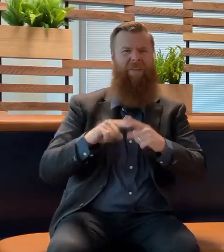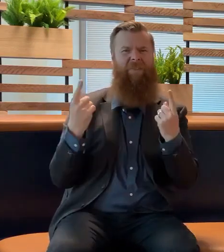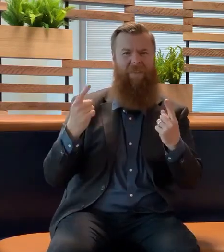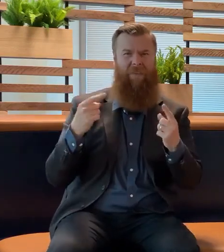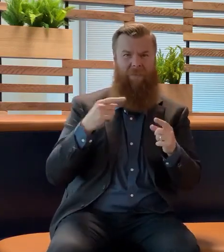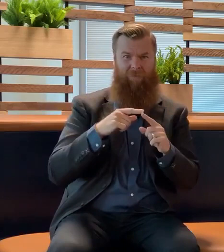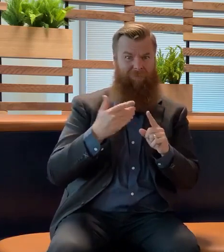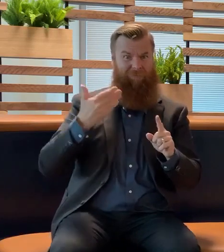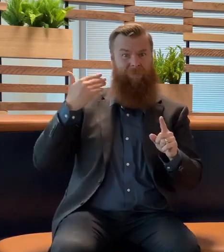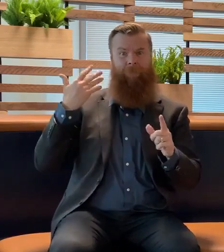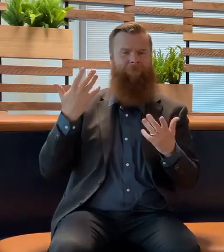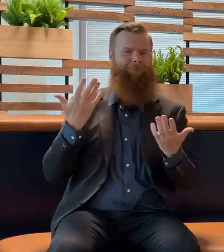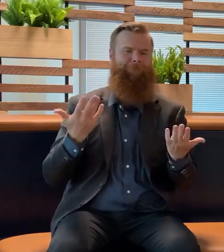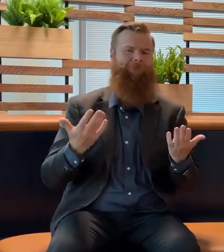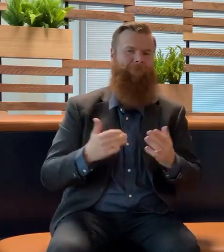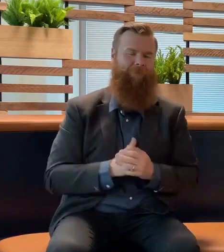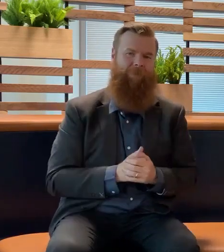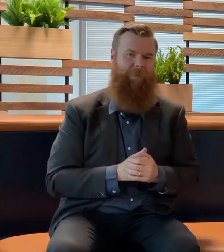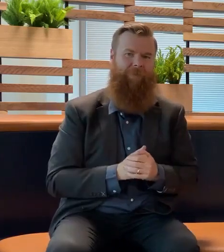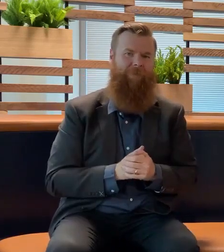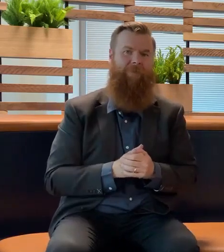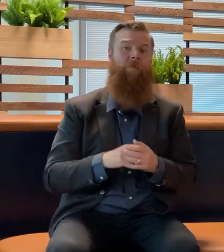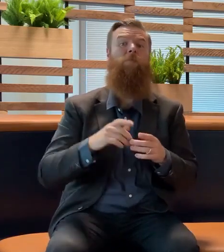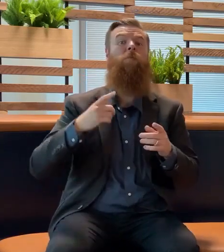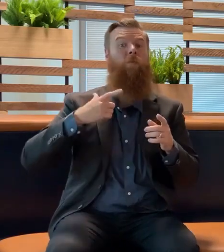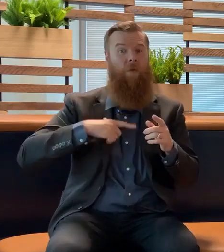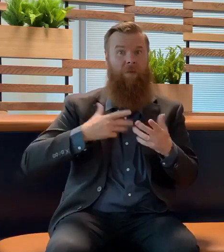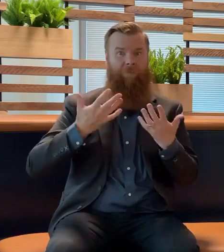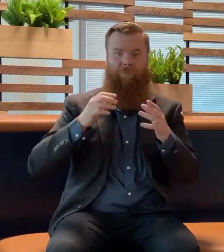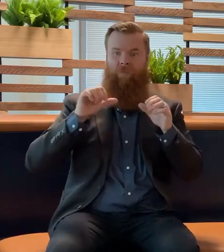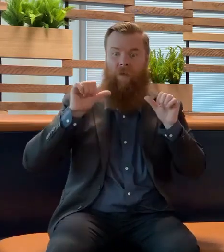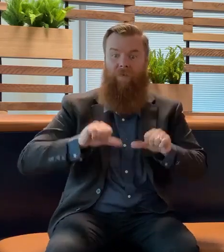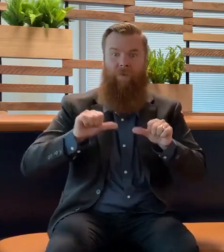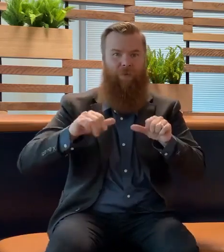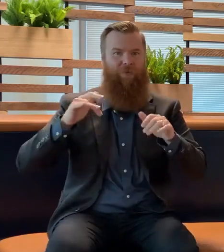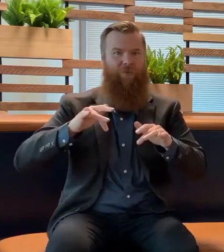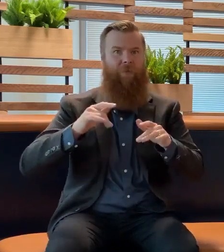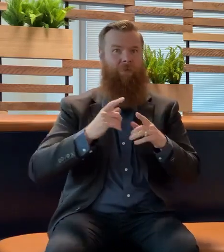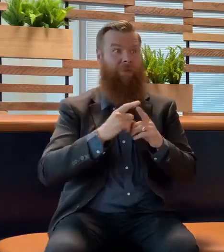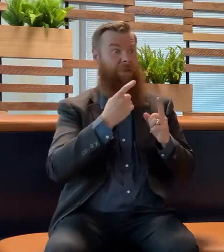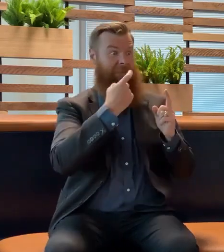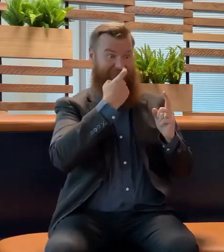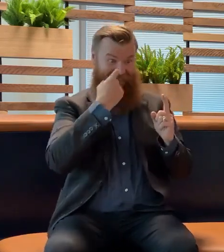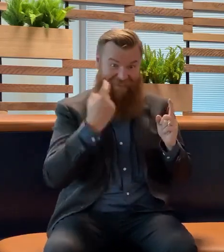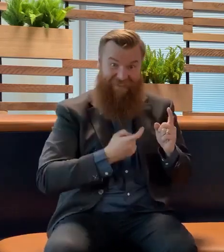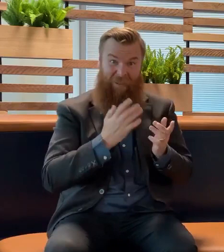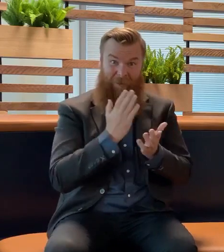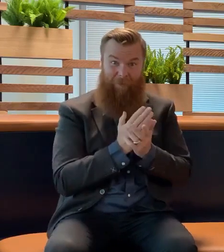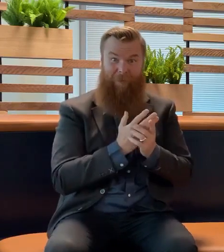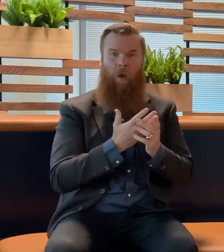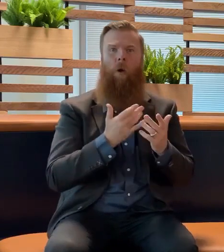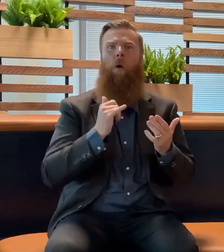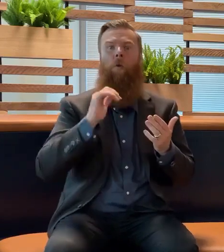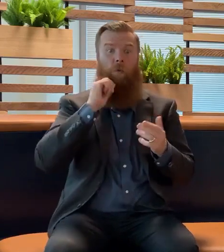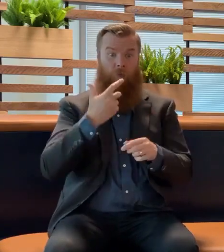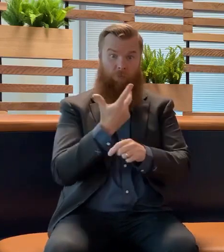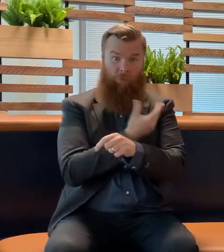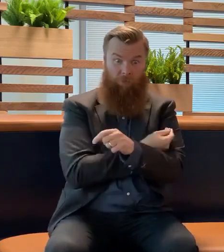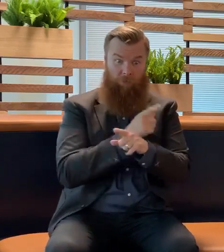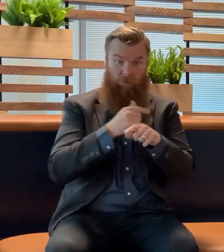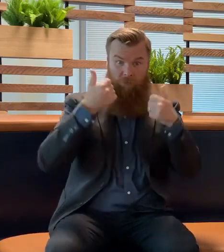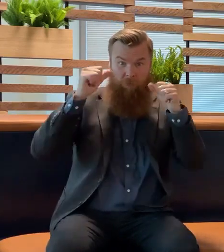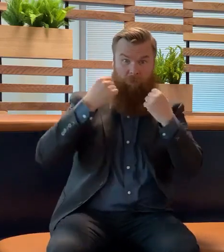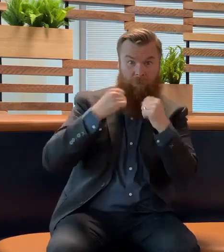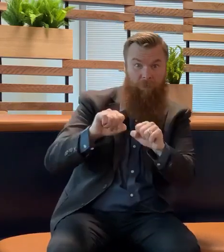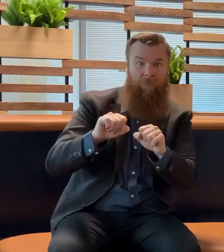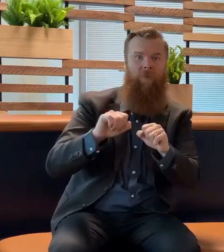need to make sure that that's the case about severity, about whether the vaccines will work, about whether the treatments